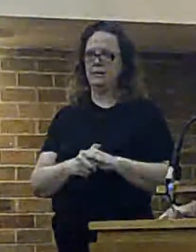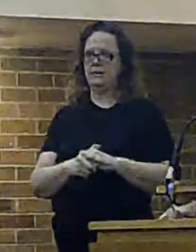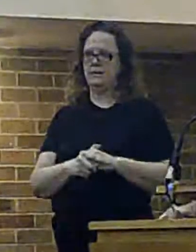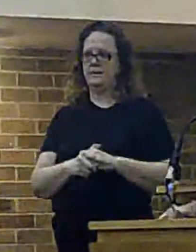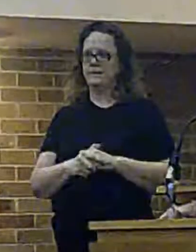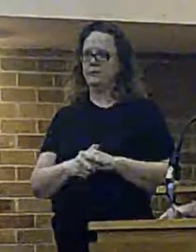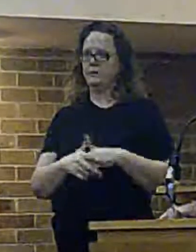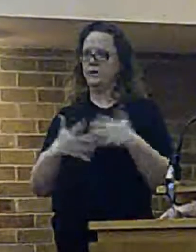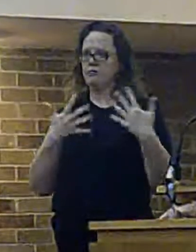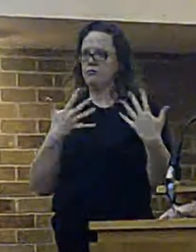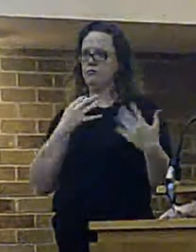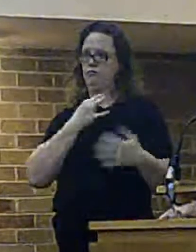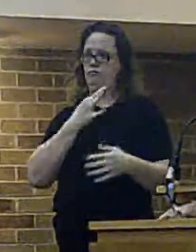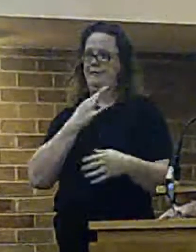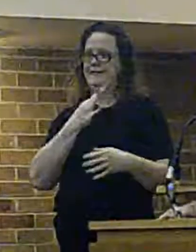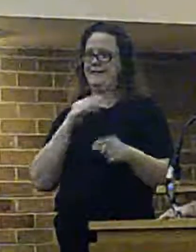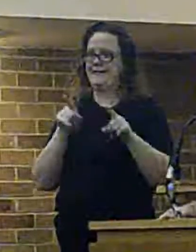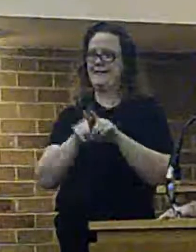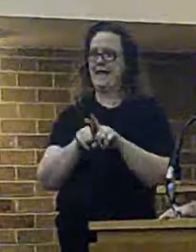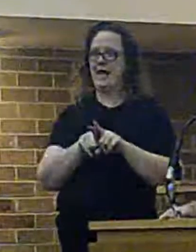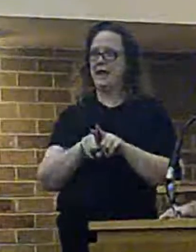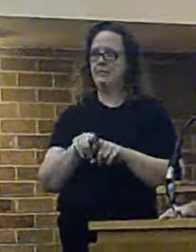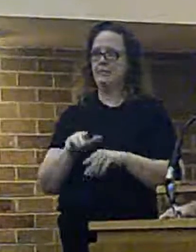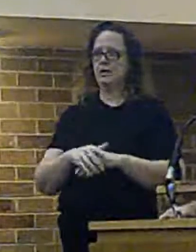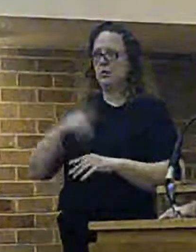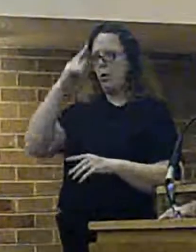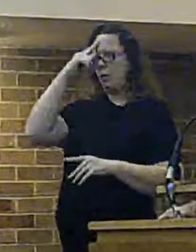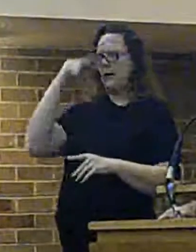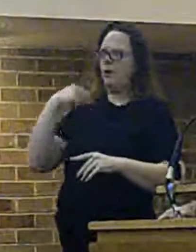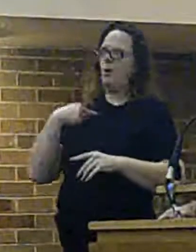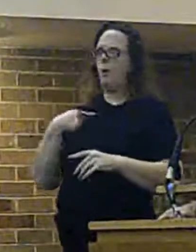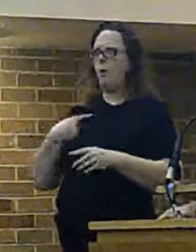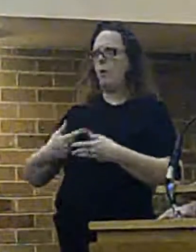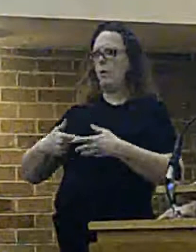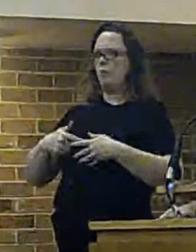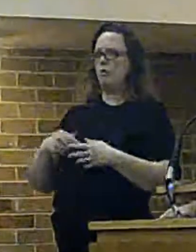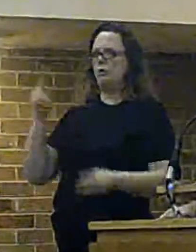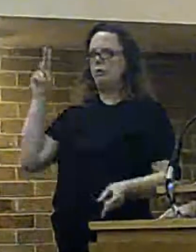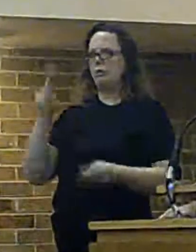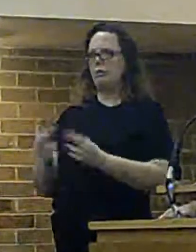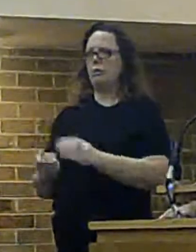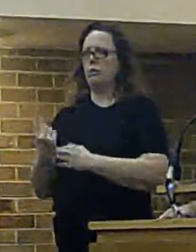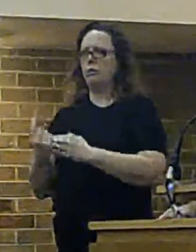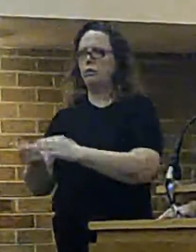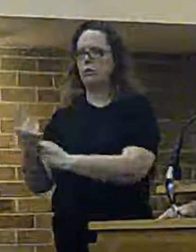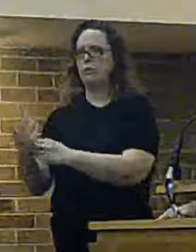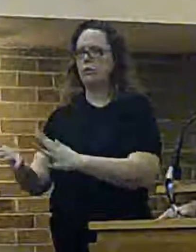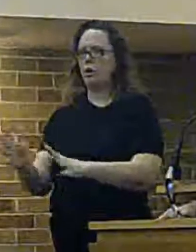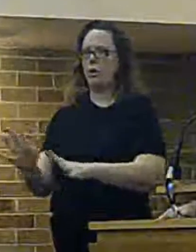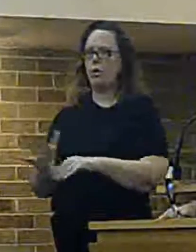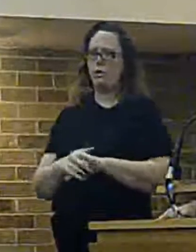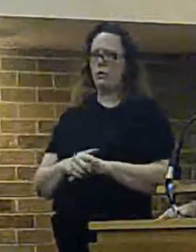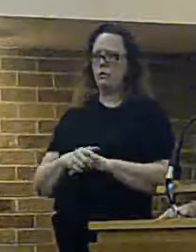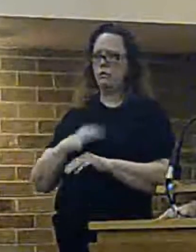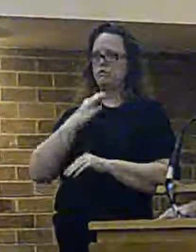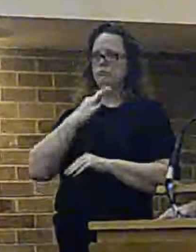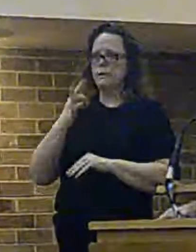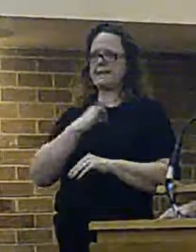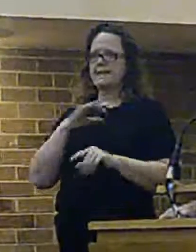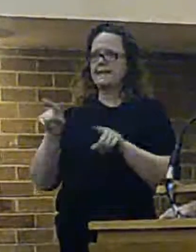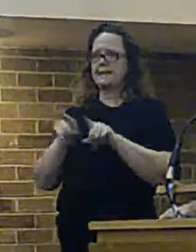in that sense. So we shouldn't get hung up on the fact that we've reduced incidents significantly.